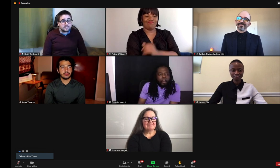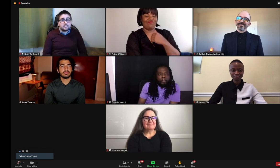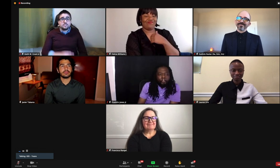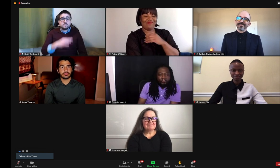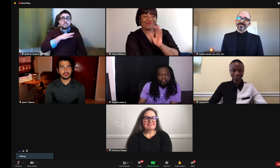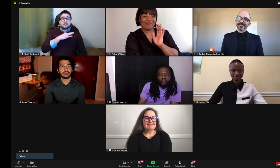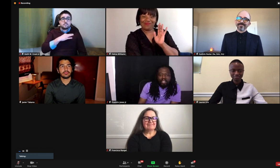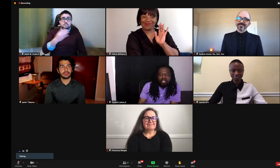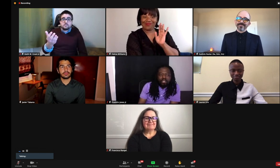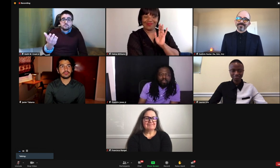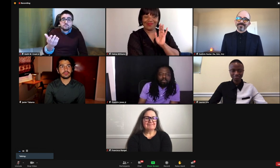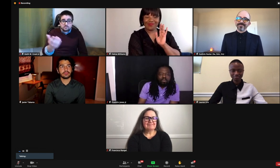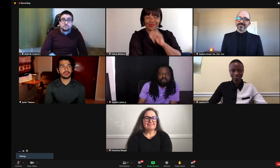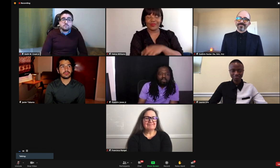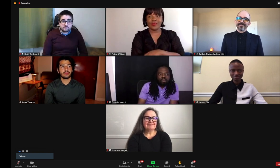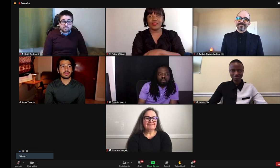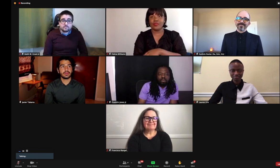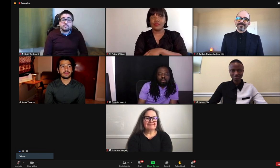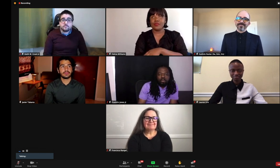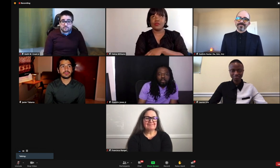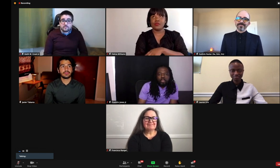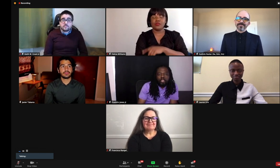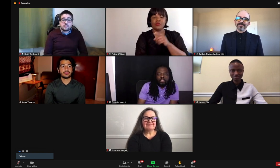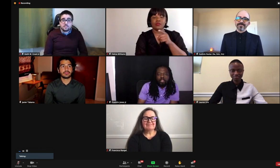though, giving feedback to one another. Alicia?